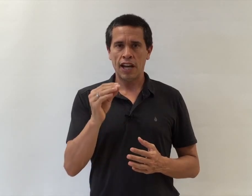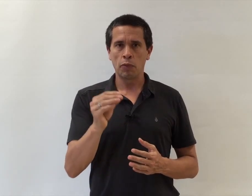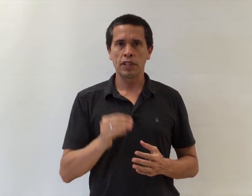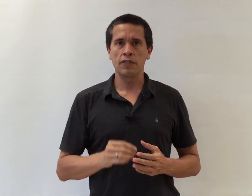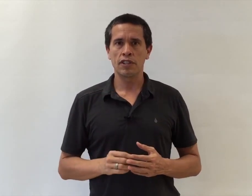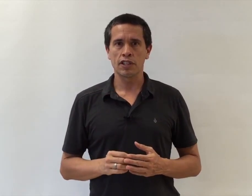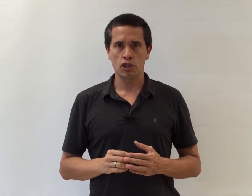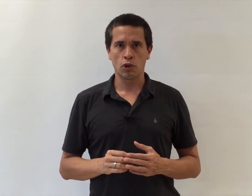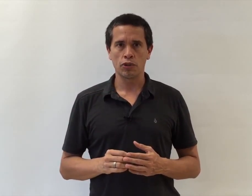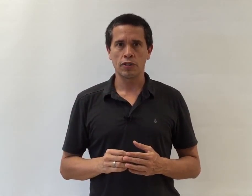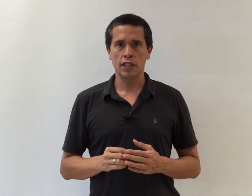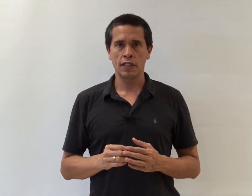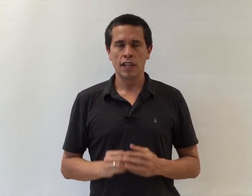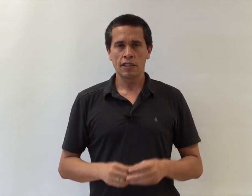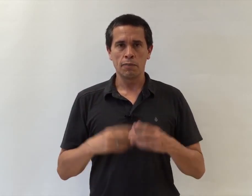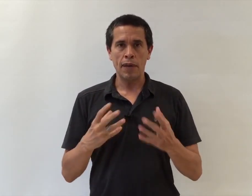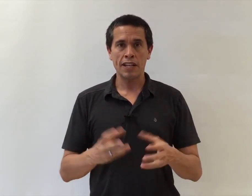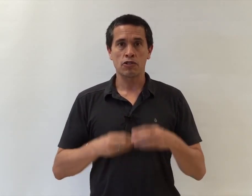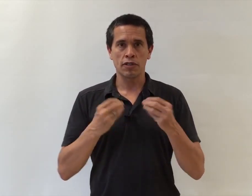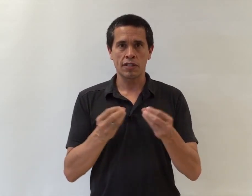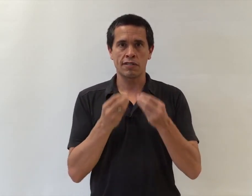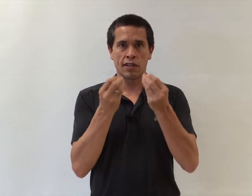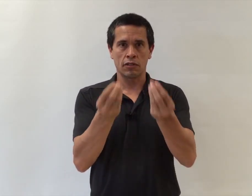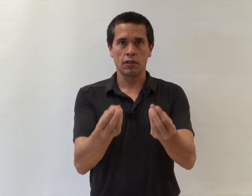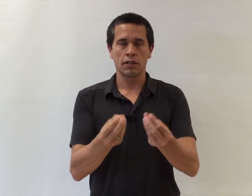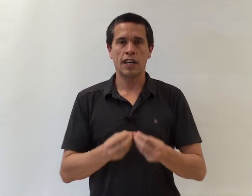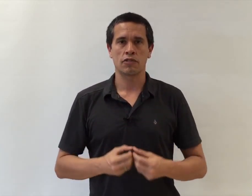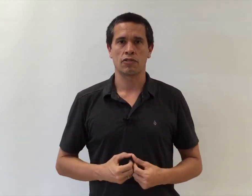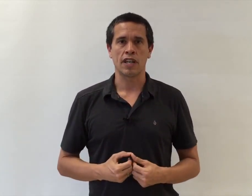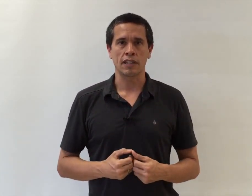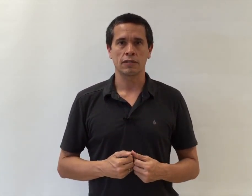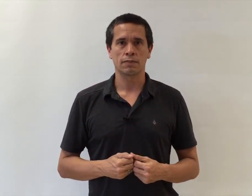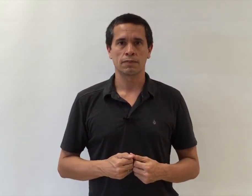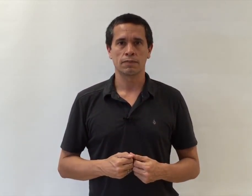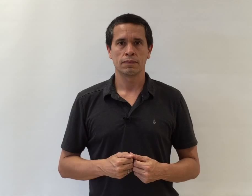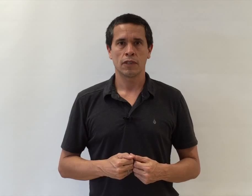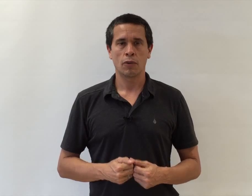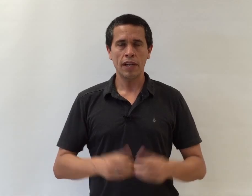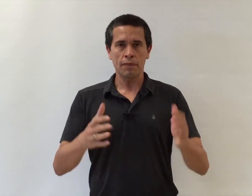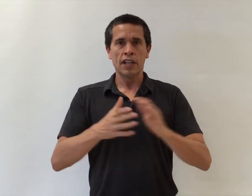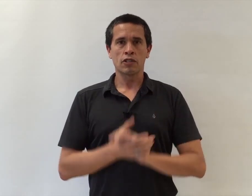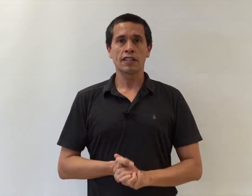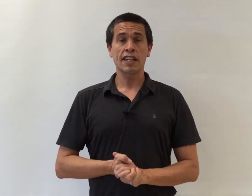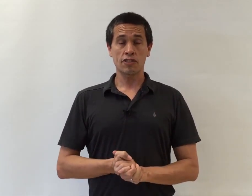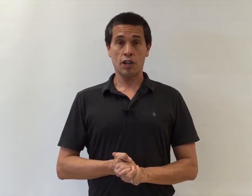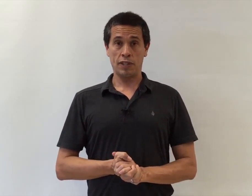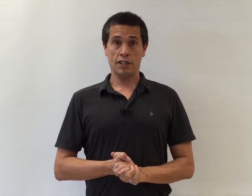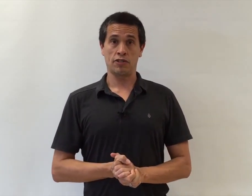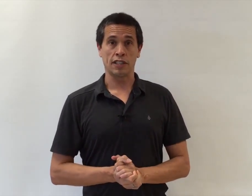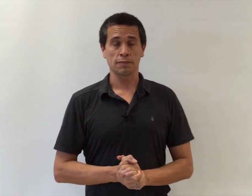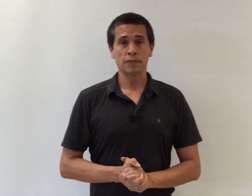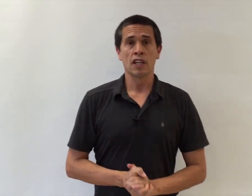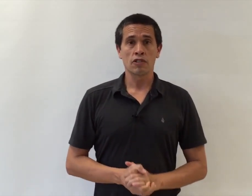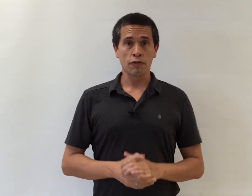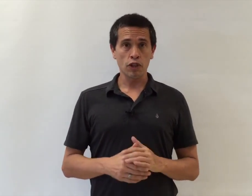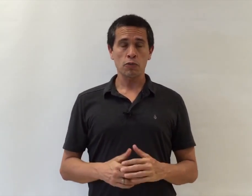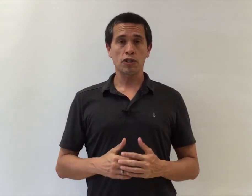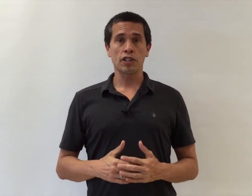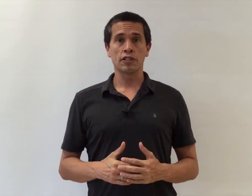That will give you the control you need to master this subtle exercise. Alright? So let's get started with the exercise. So first what you're going to